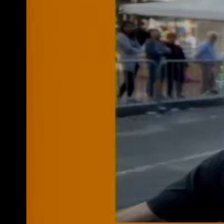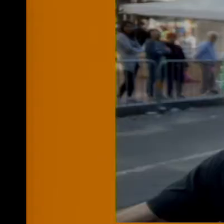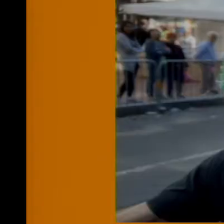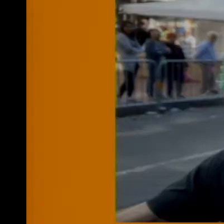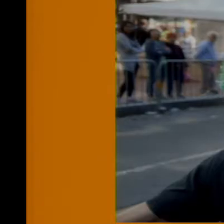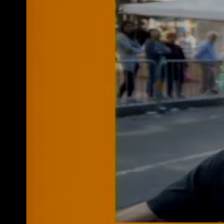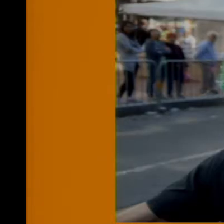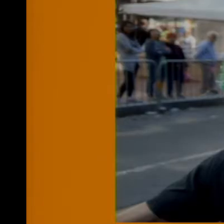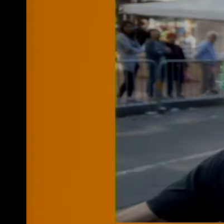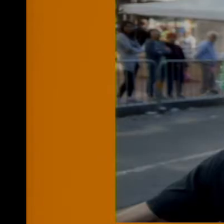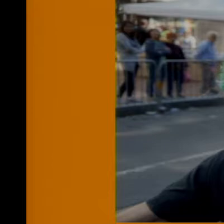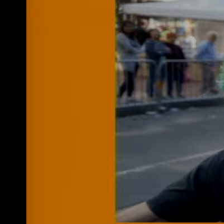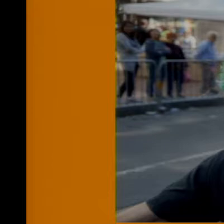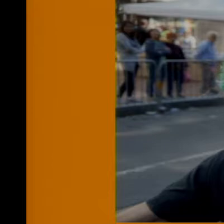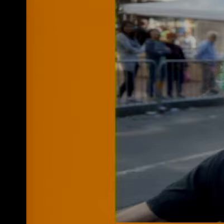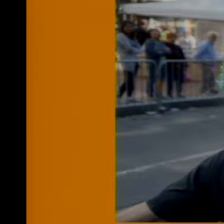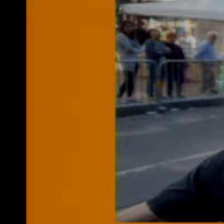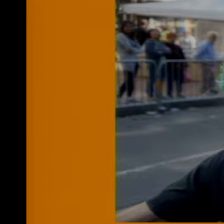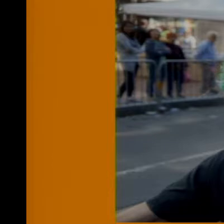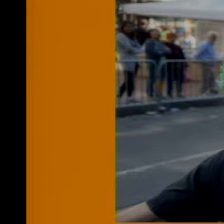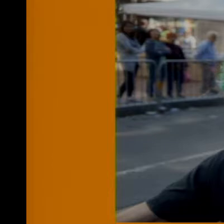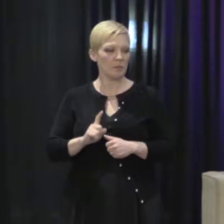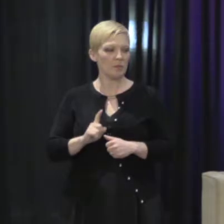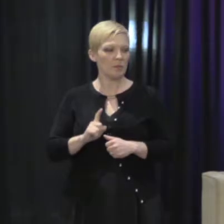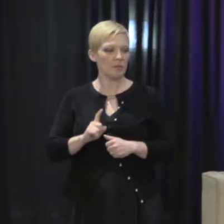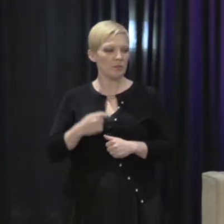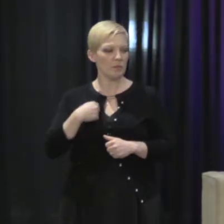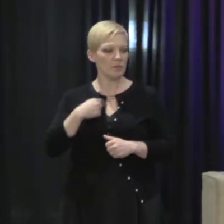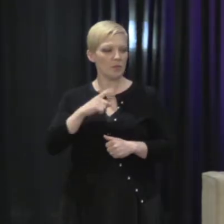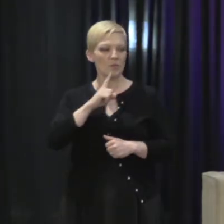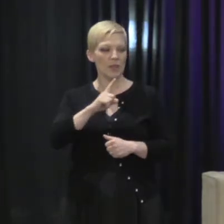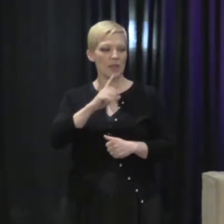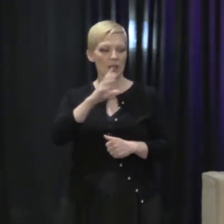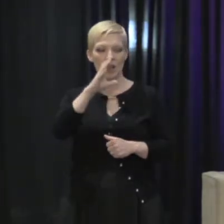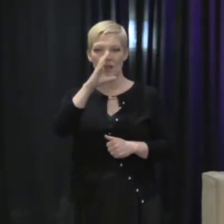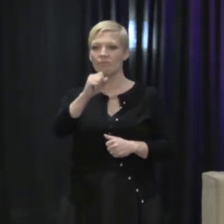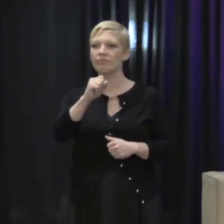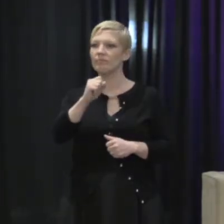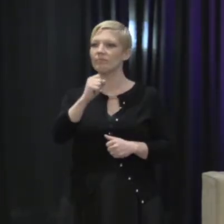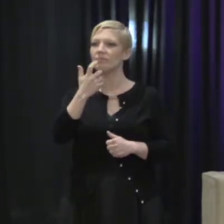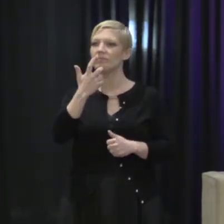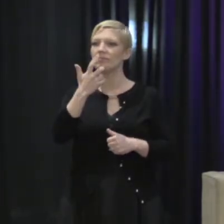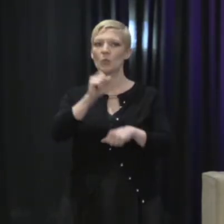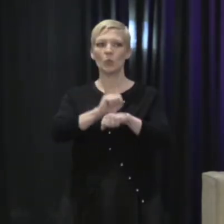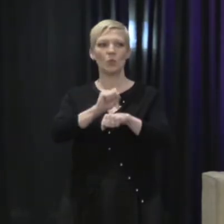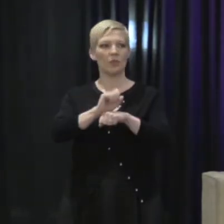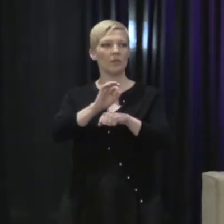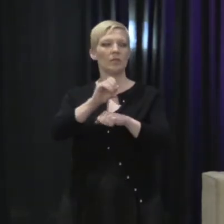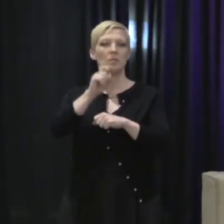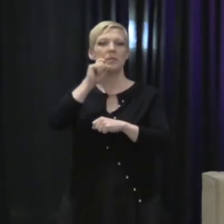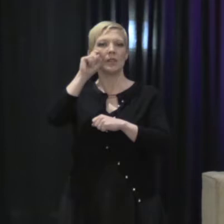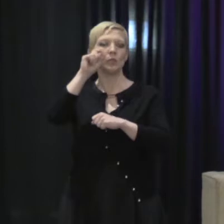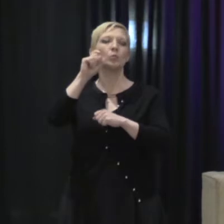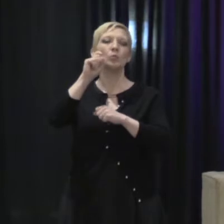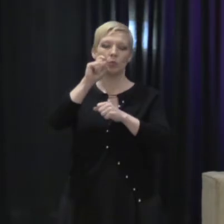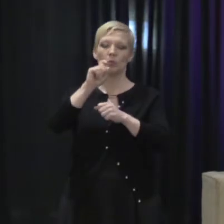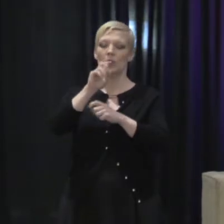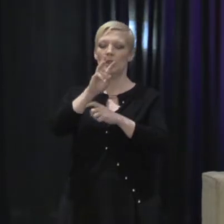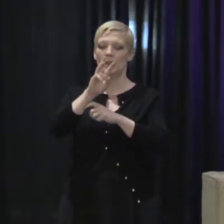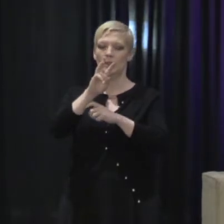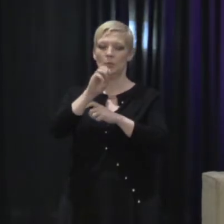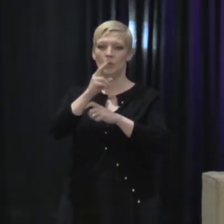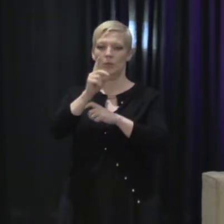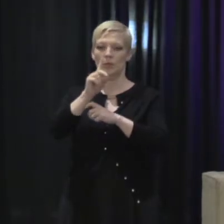Actually, let me just stay there for a minute. So I've been really captivated by the work of the Woodhull Sexual Freedom Foundation and Sister